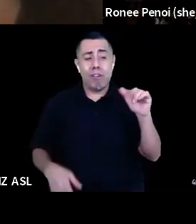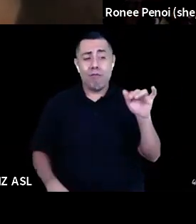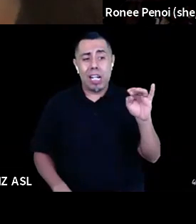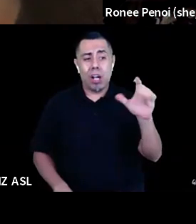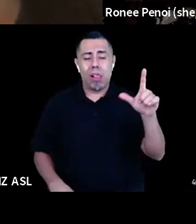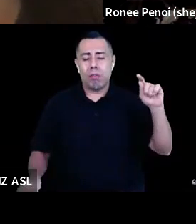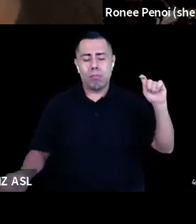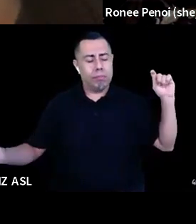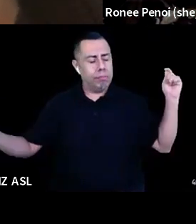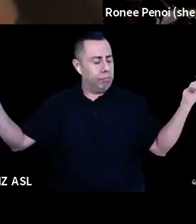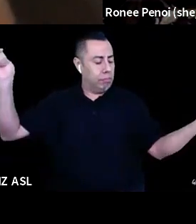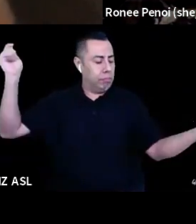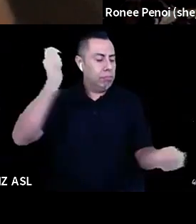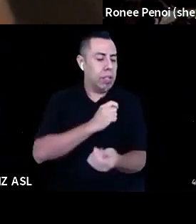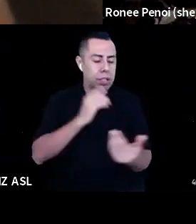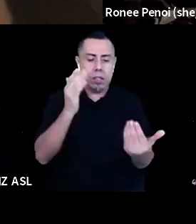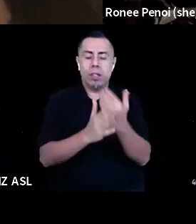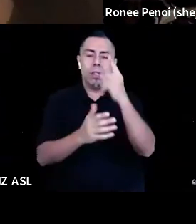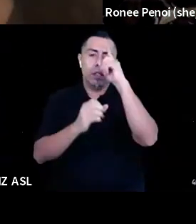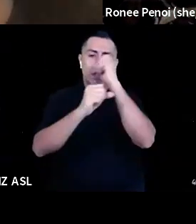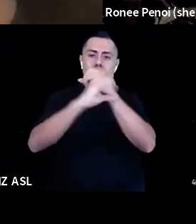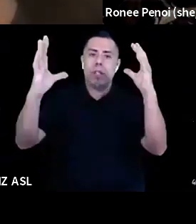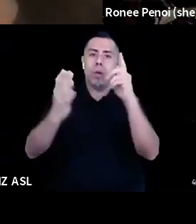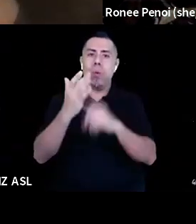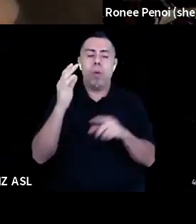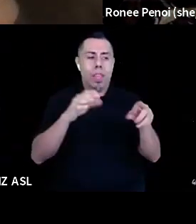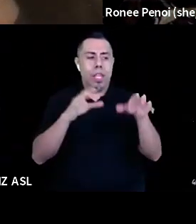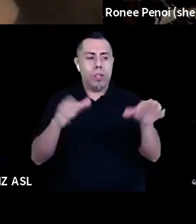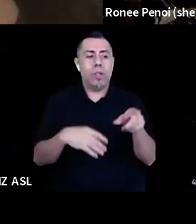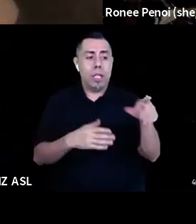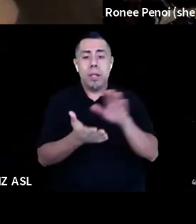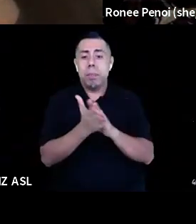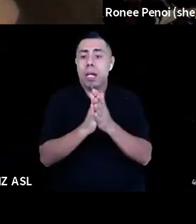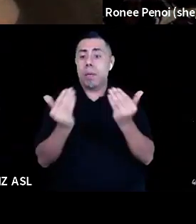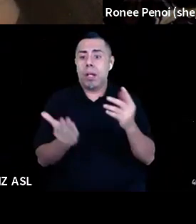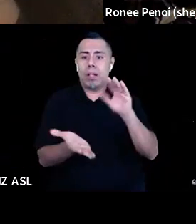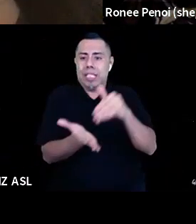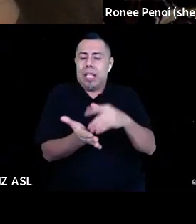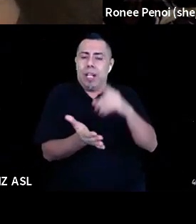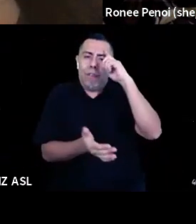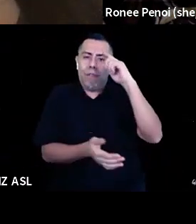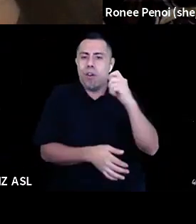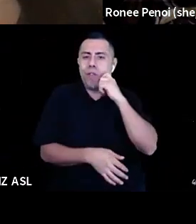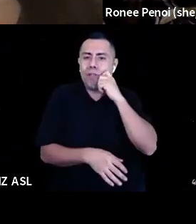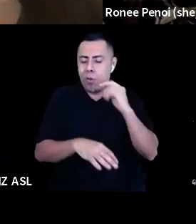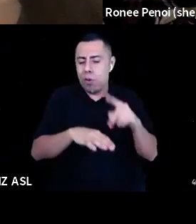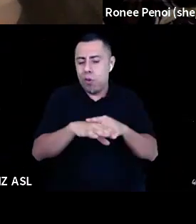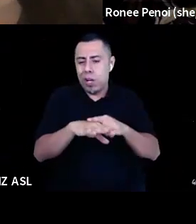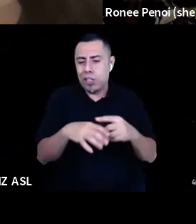now they're, they're now a re-center for racial healing. Um, where like pre, I mean, I don't want to speak for Penumbra, so please